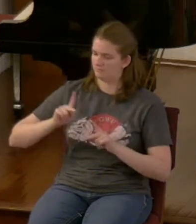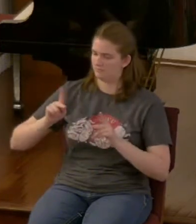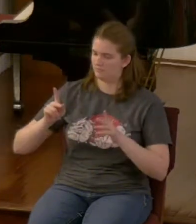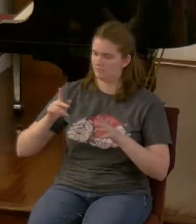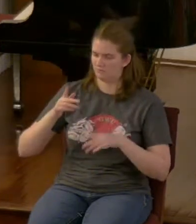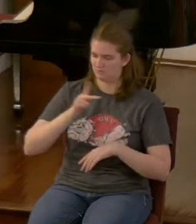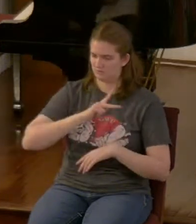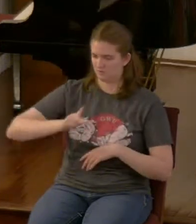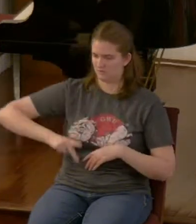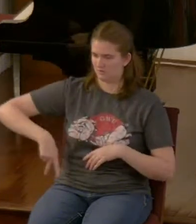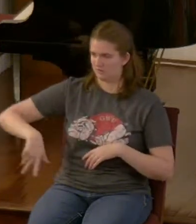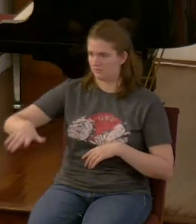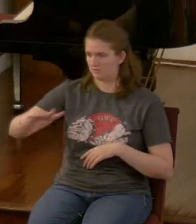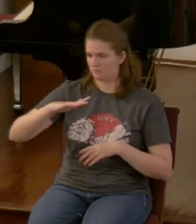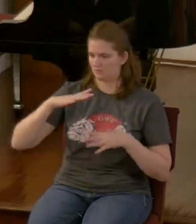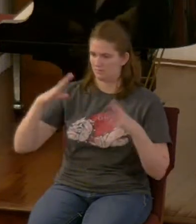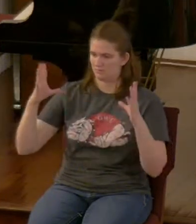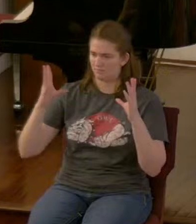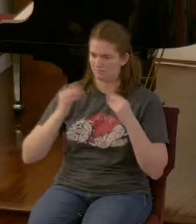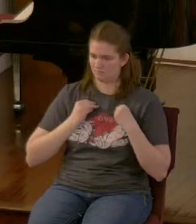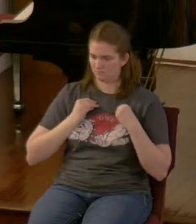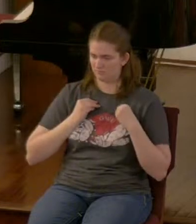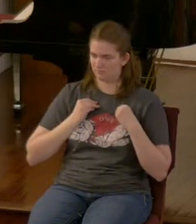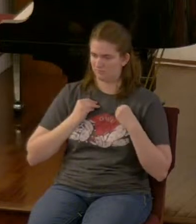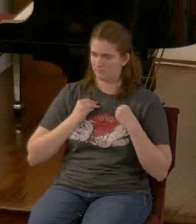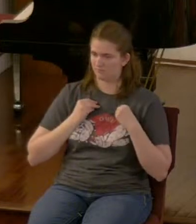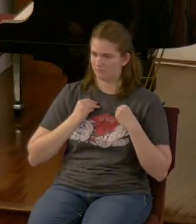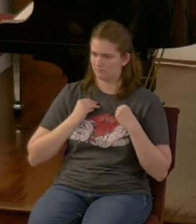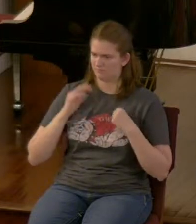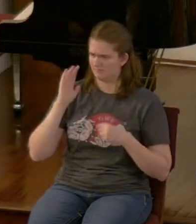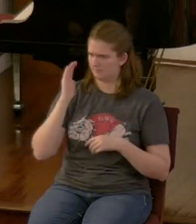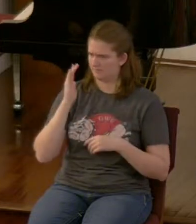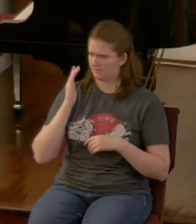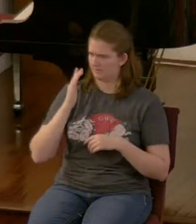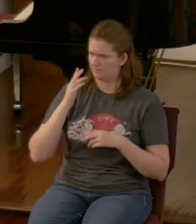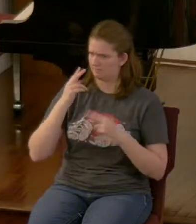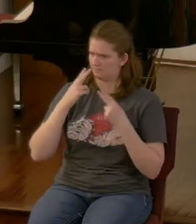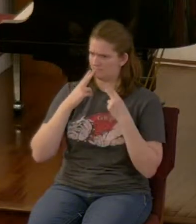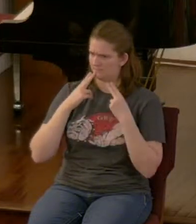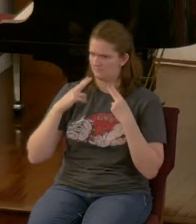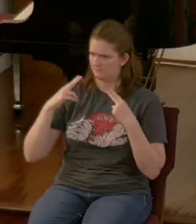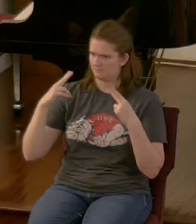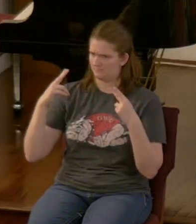empire is long gone and it doesn't seem that the saints have received the kingdom